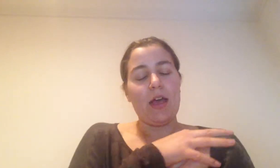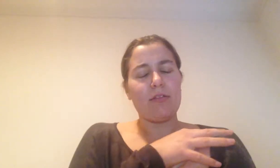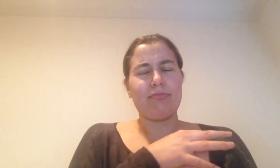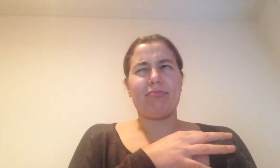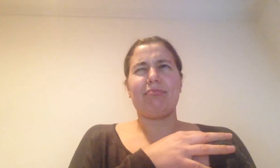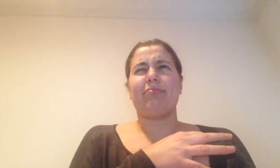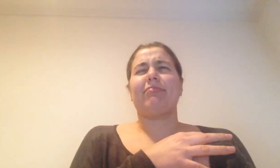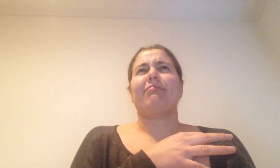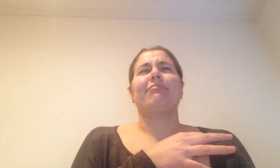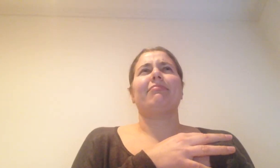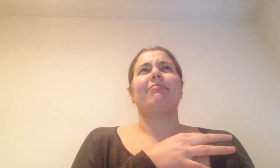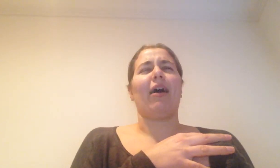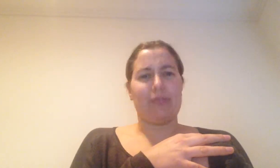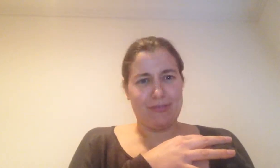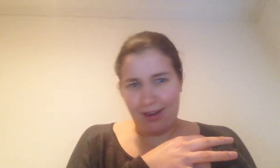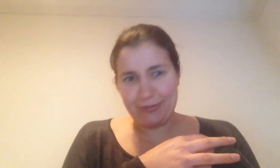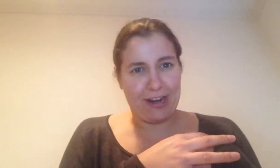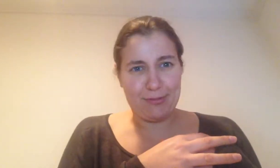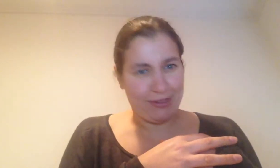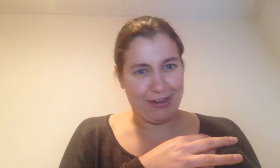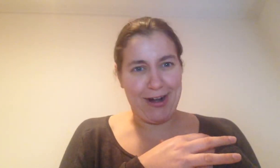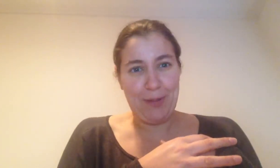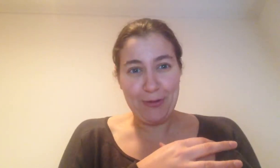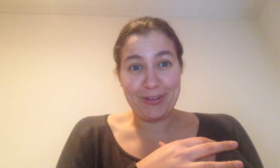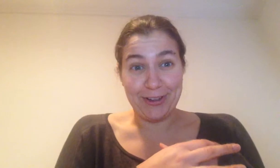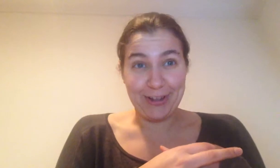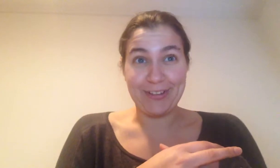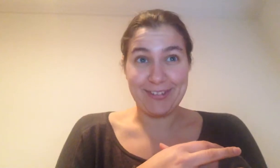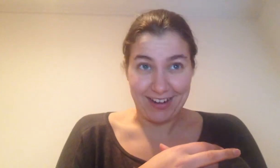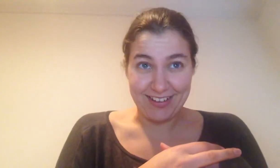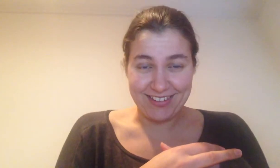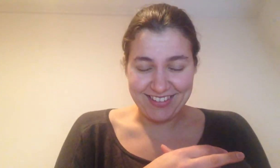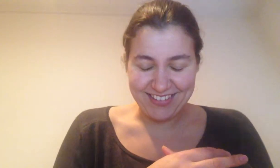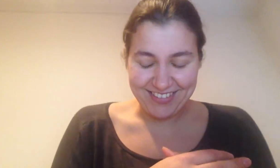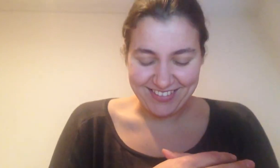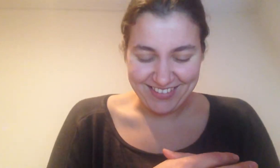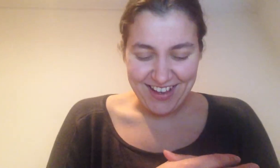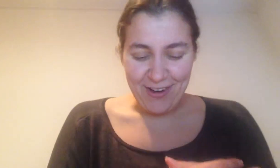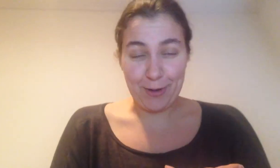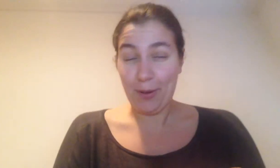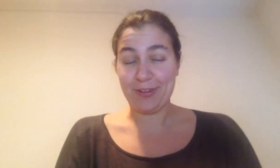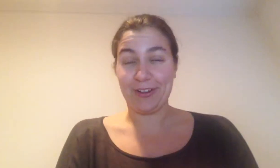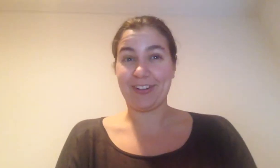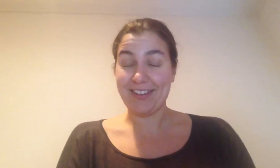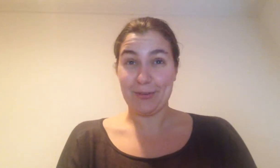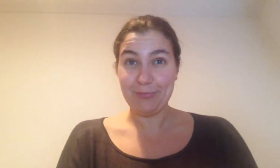or post-colonialism,